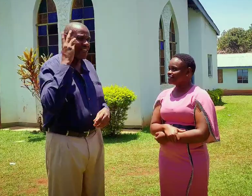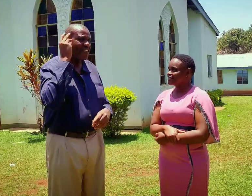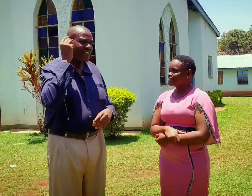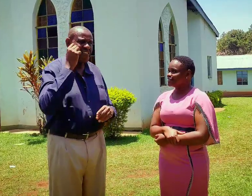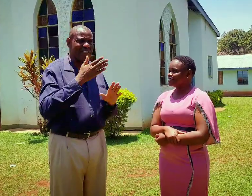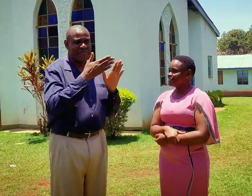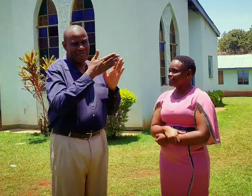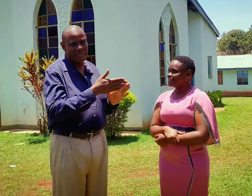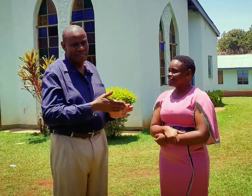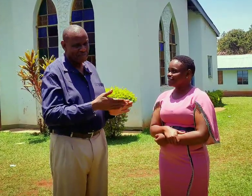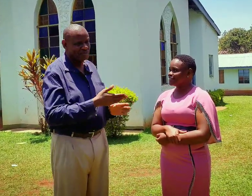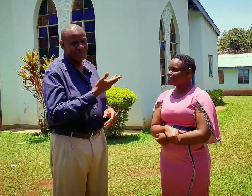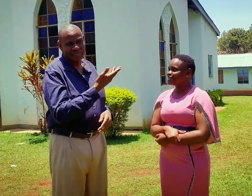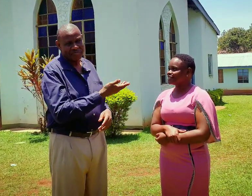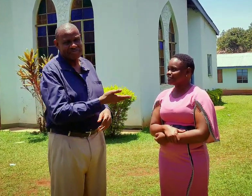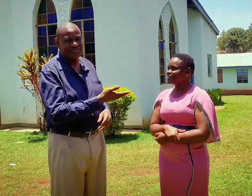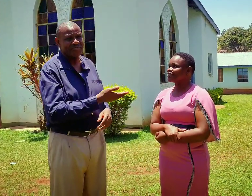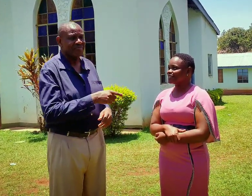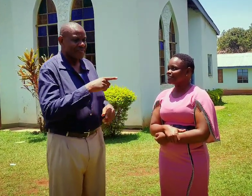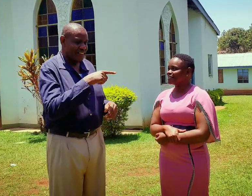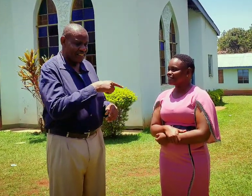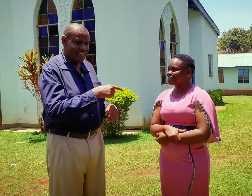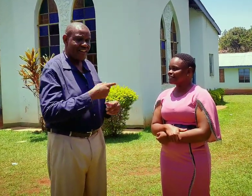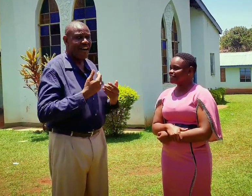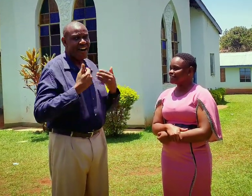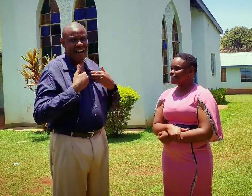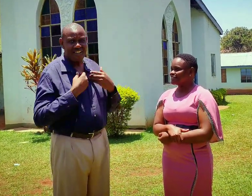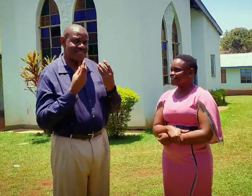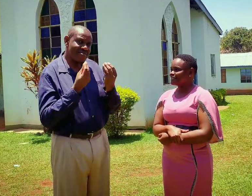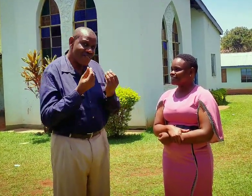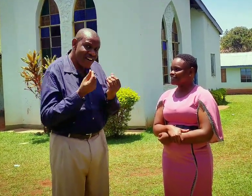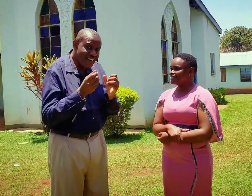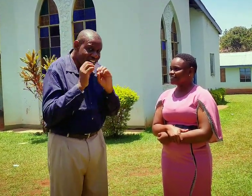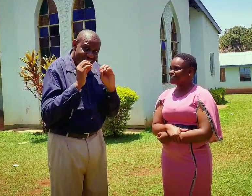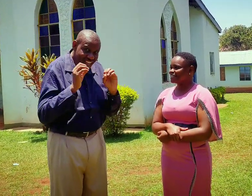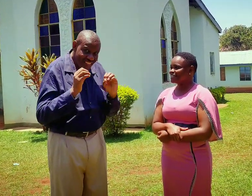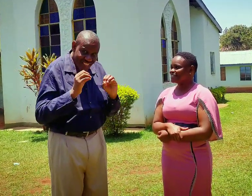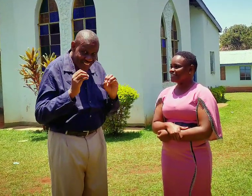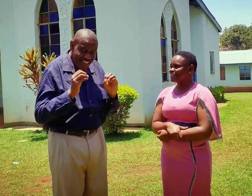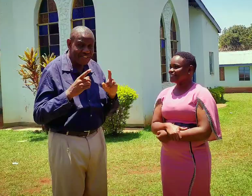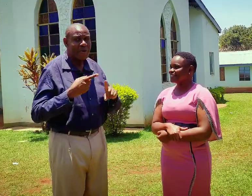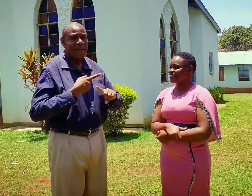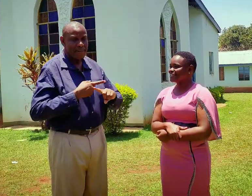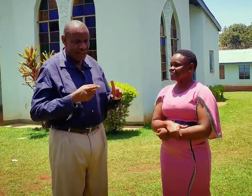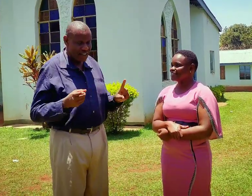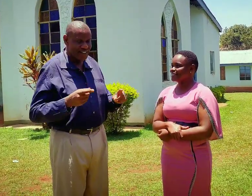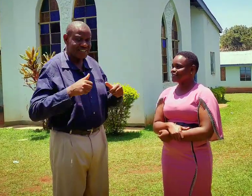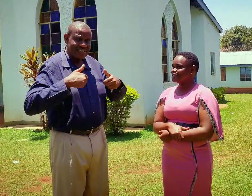I am hearing, and I don't have money, but,